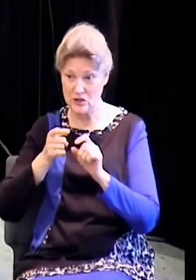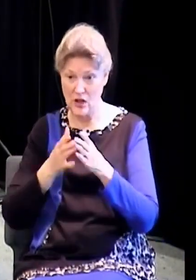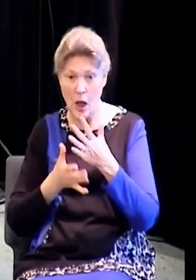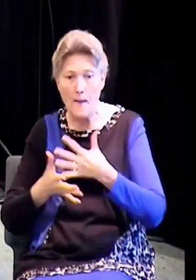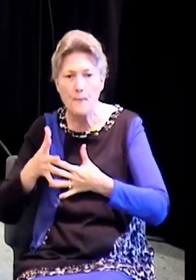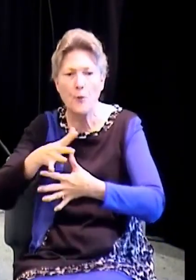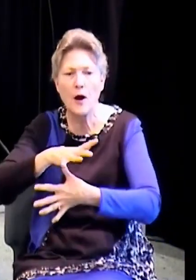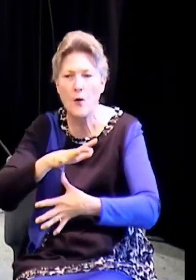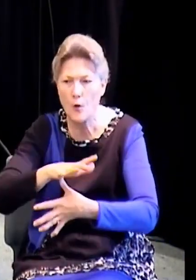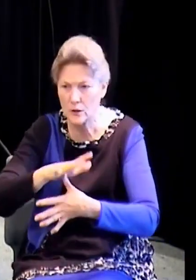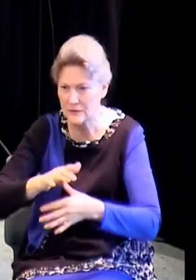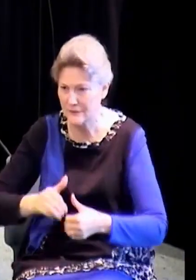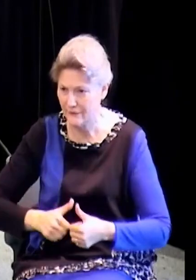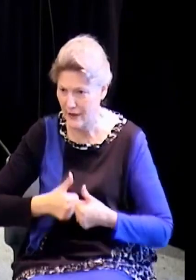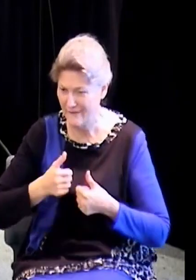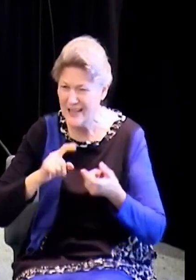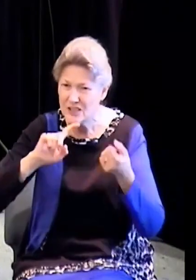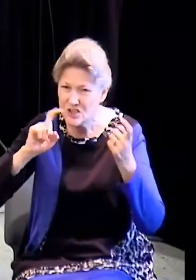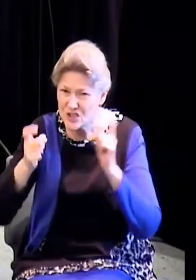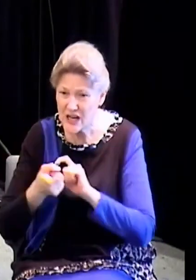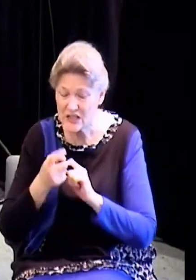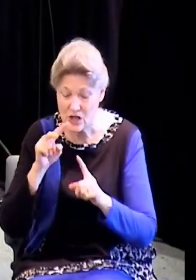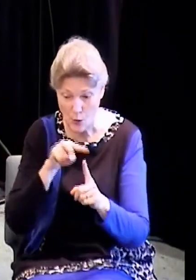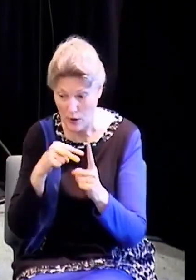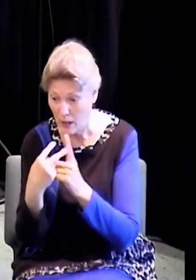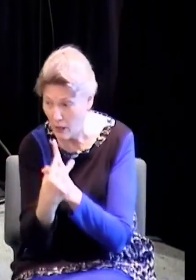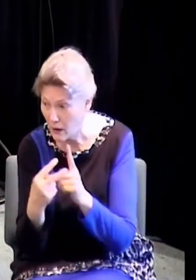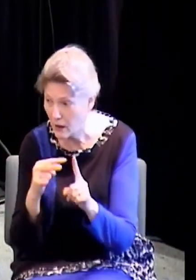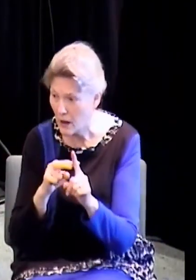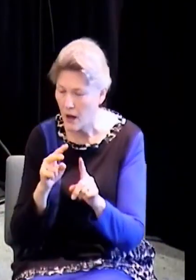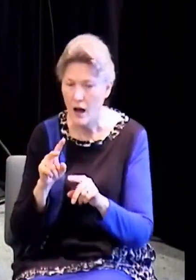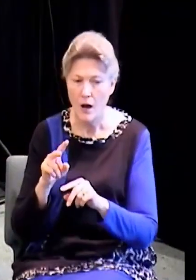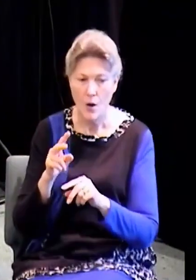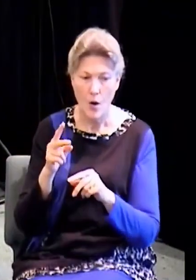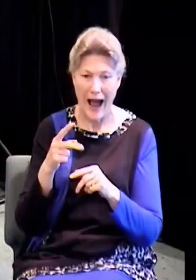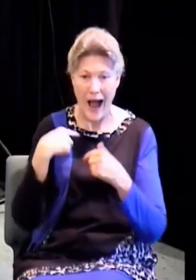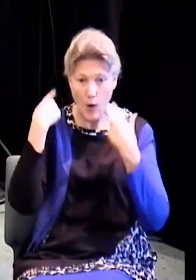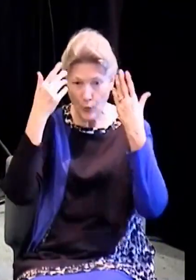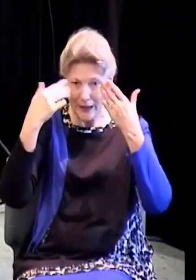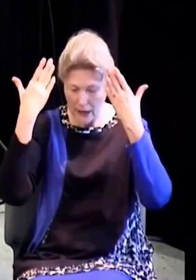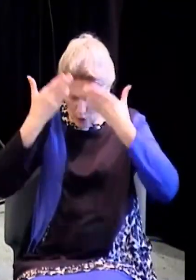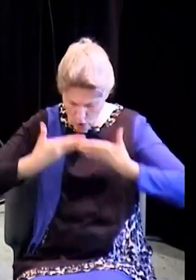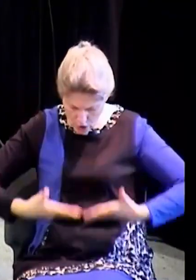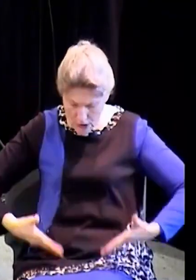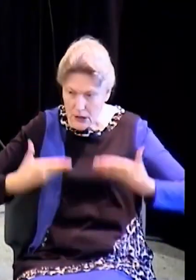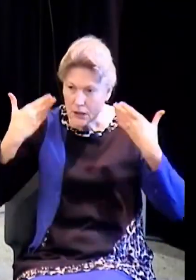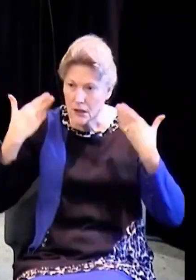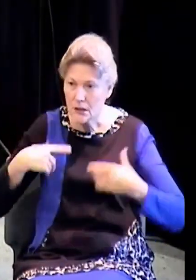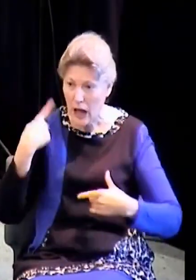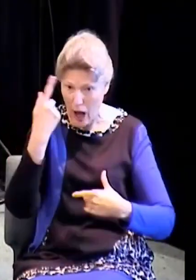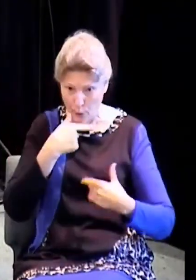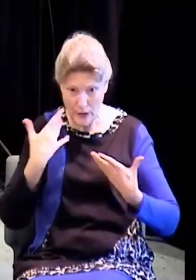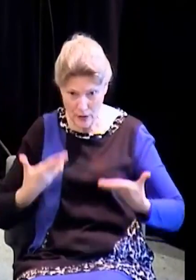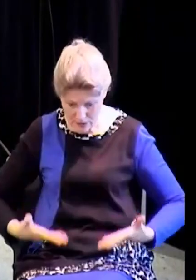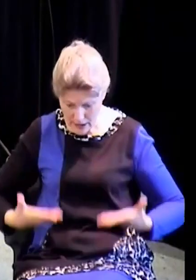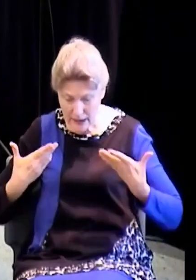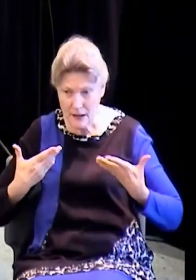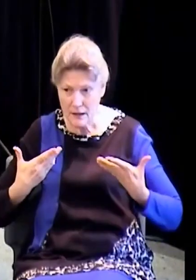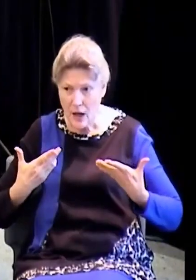our life. Let's change how we look, where we go, what we do, what our hunger is for, what